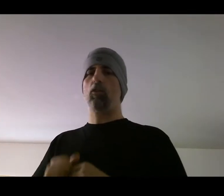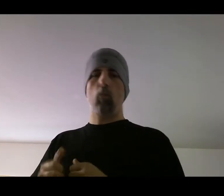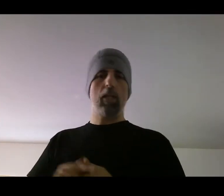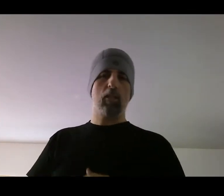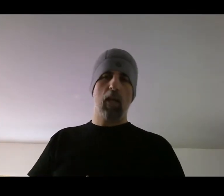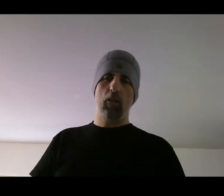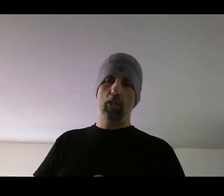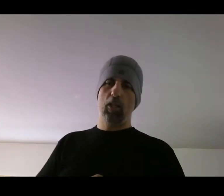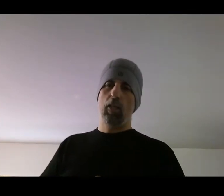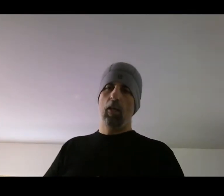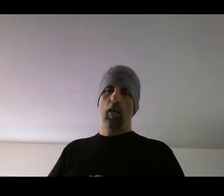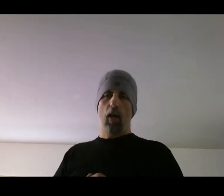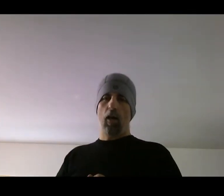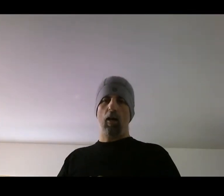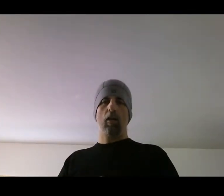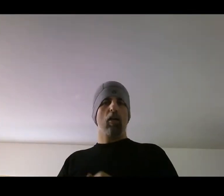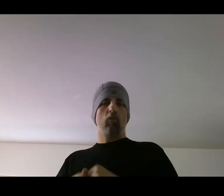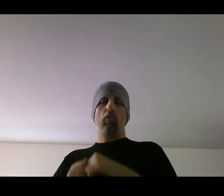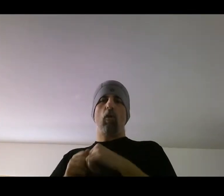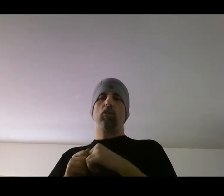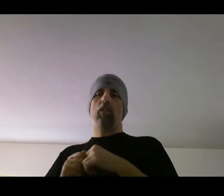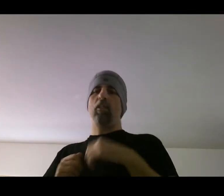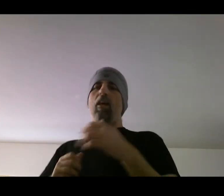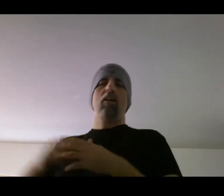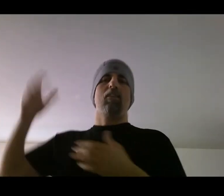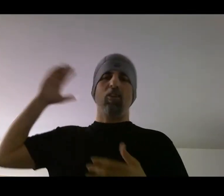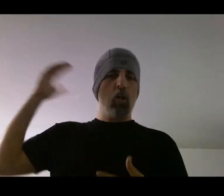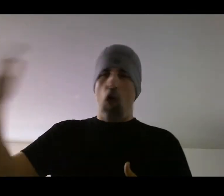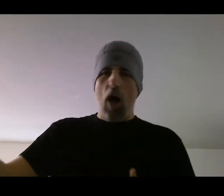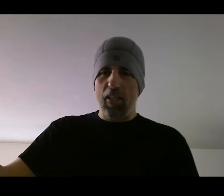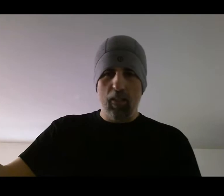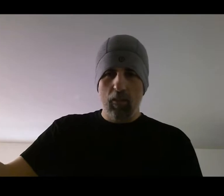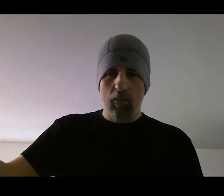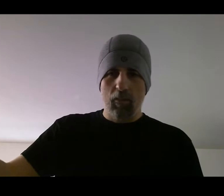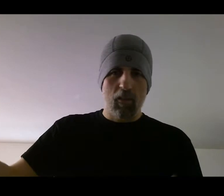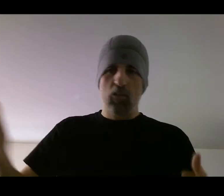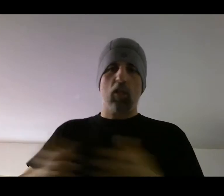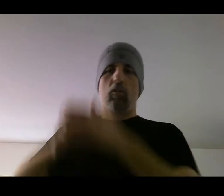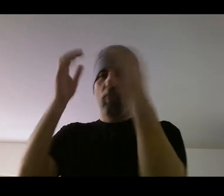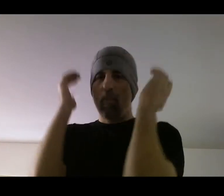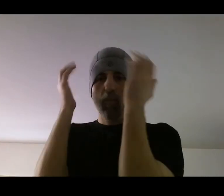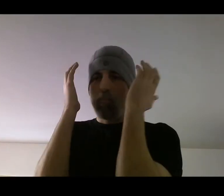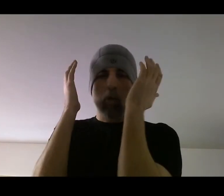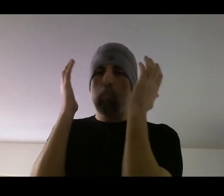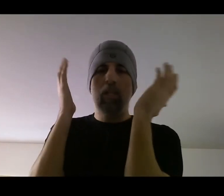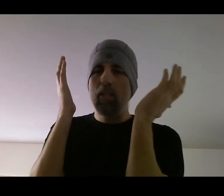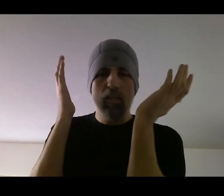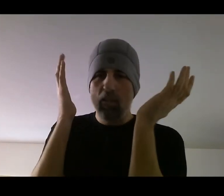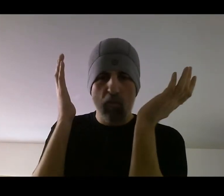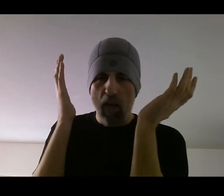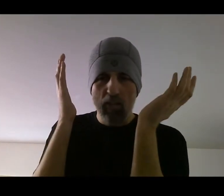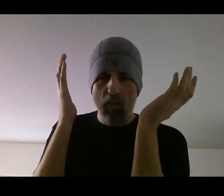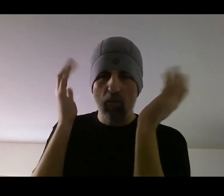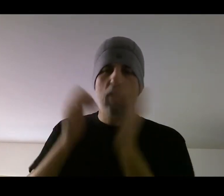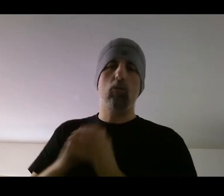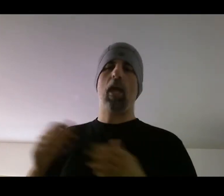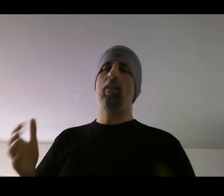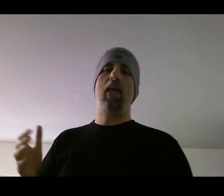wasting energy. Uh, we've all seen Claudie, just completely defensive and you can't land